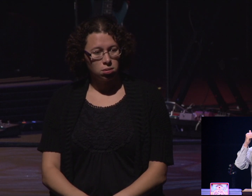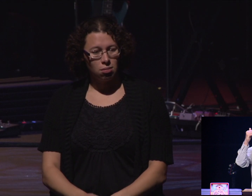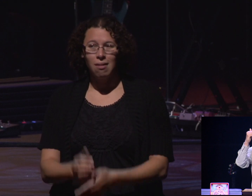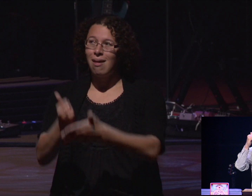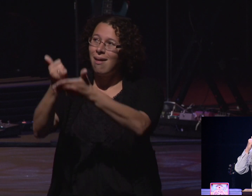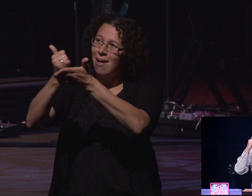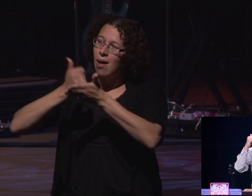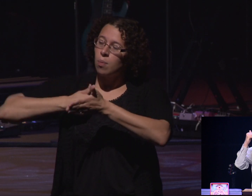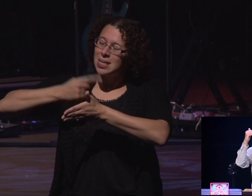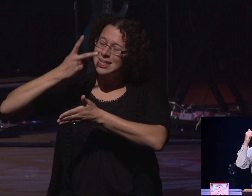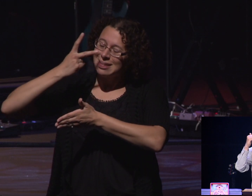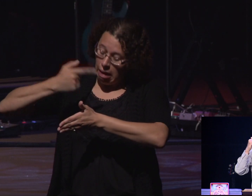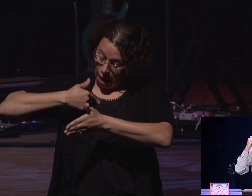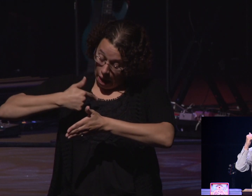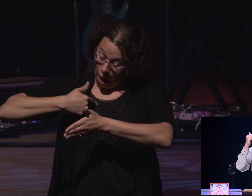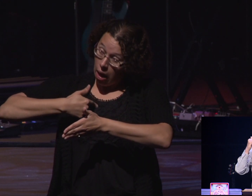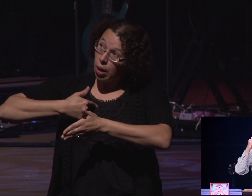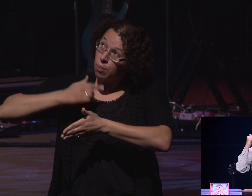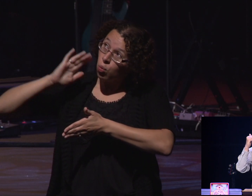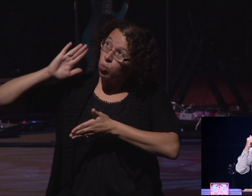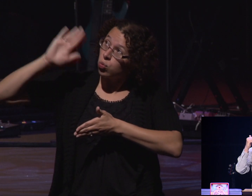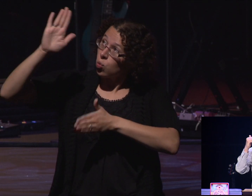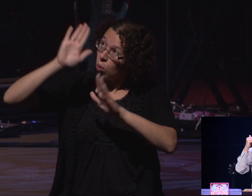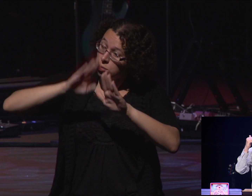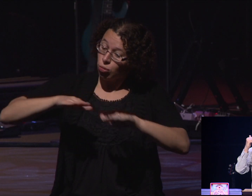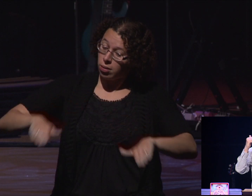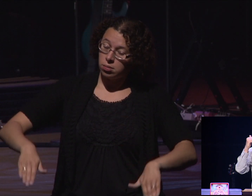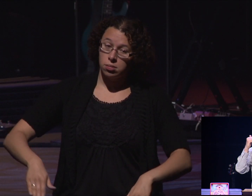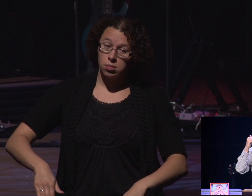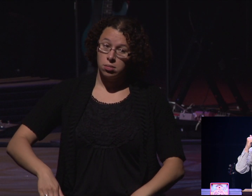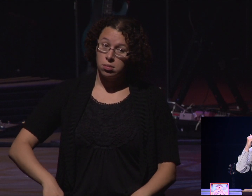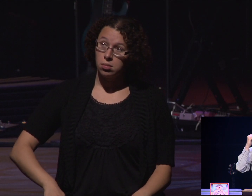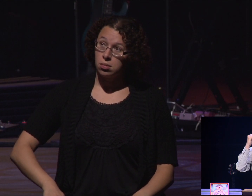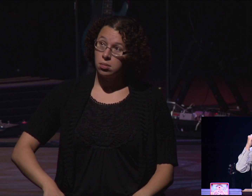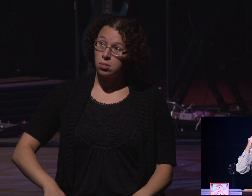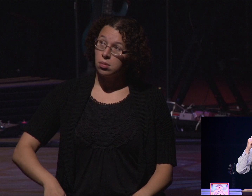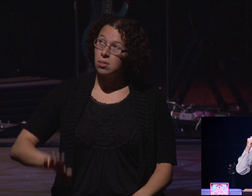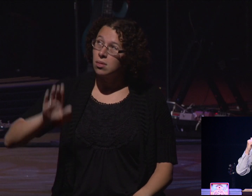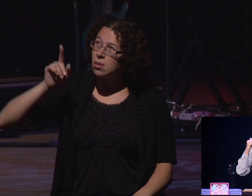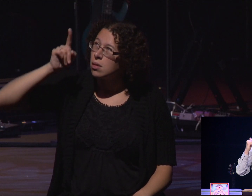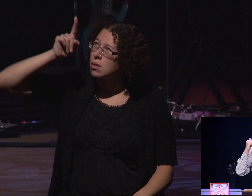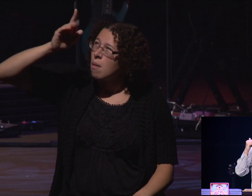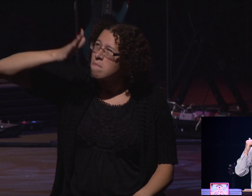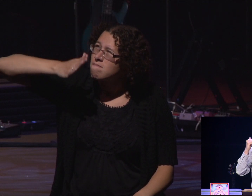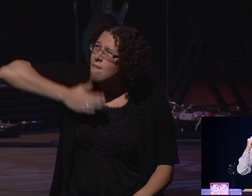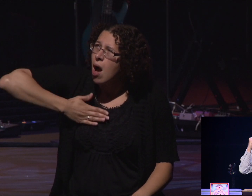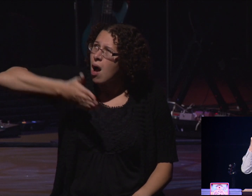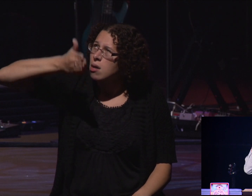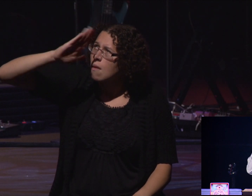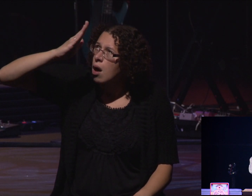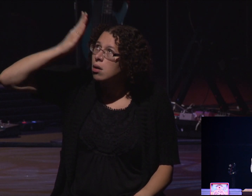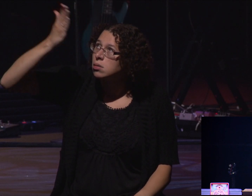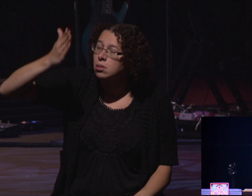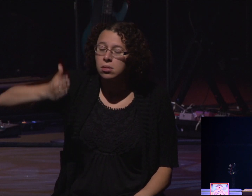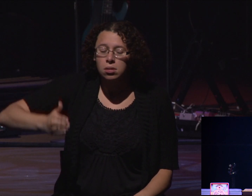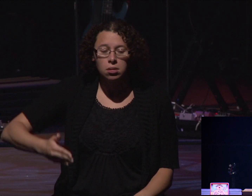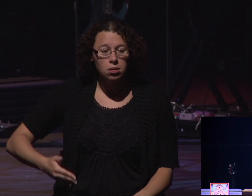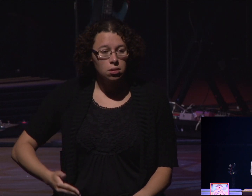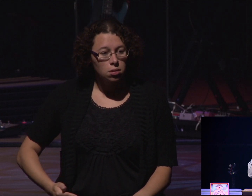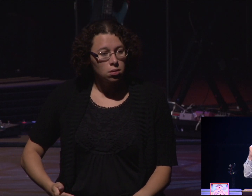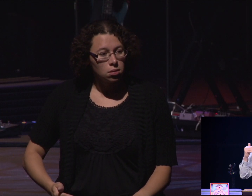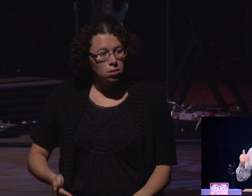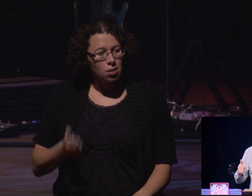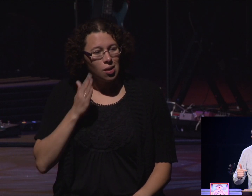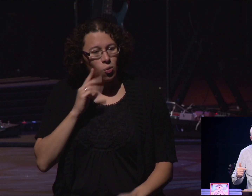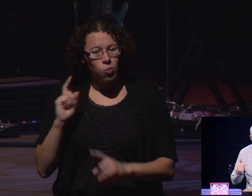And we can have this relationship that you are my God. And I need to walk with you in life. And He will give you purpose and fulfillment